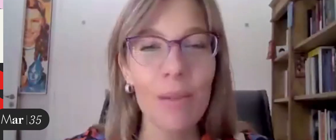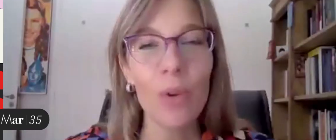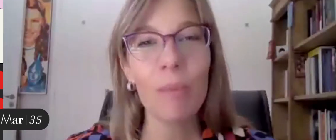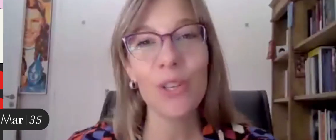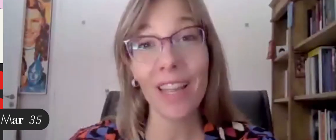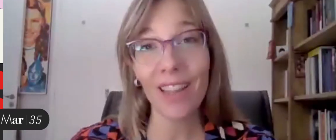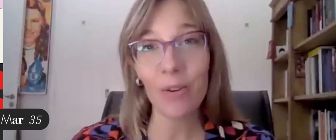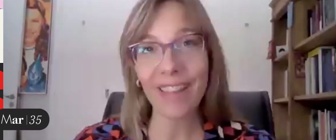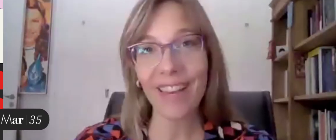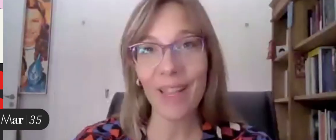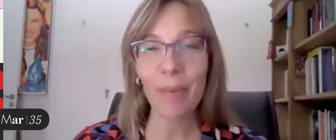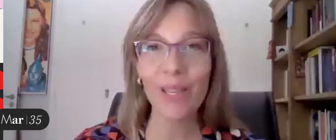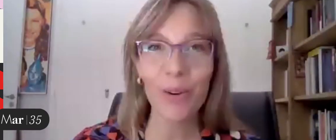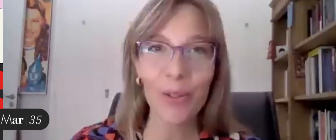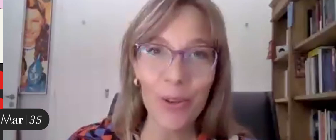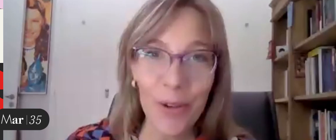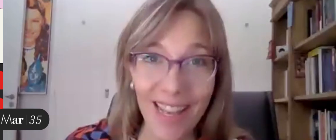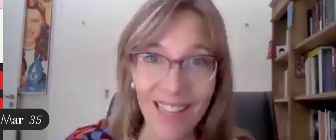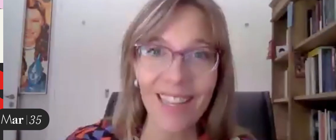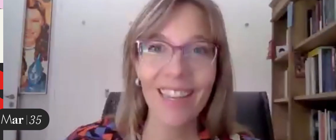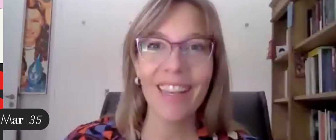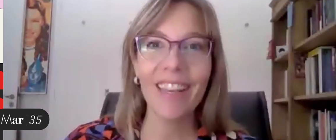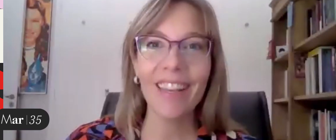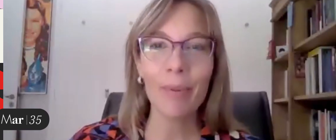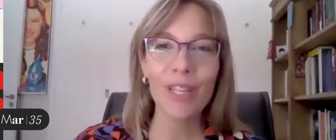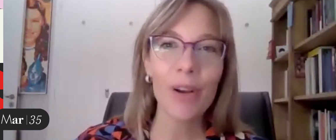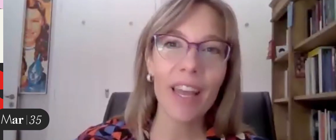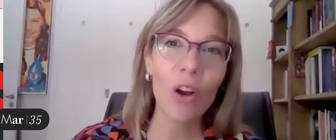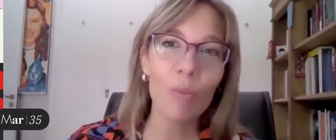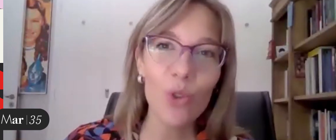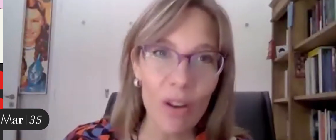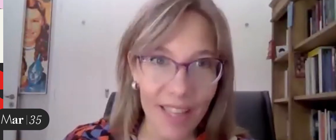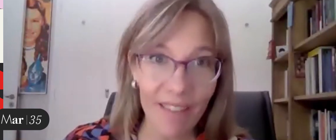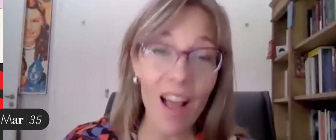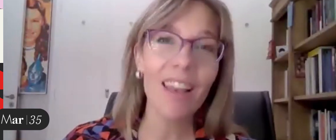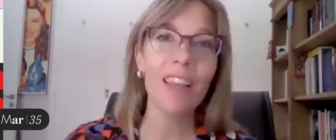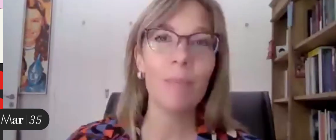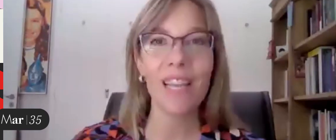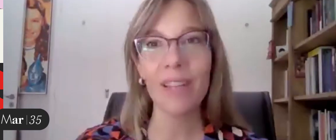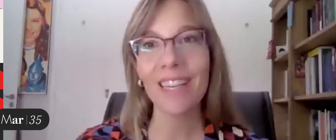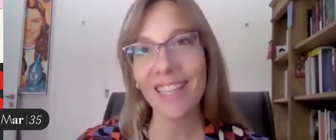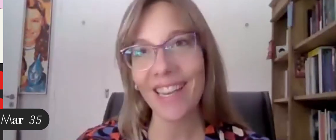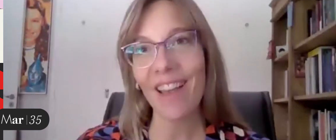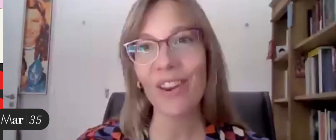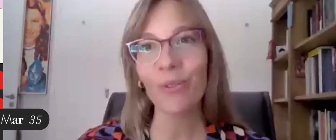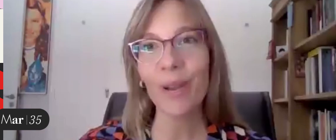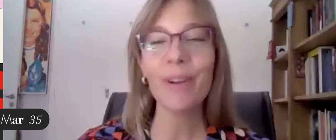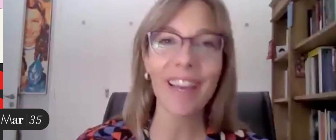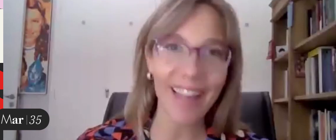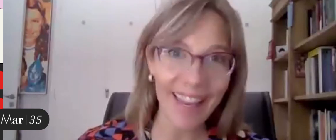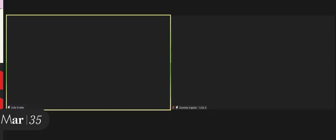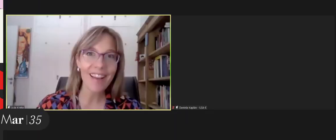As my fellow panelists said, it's very moving to be part of this forum.